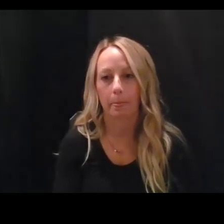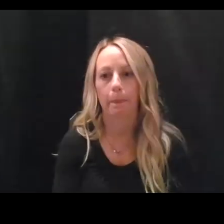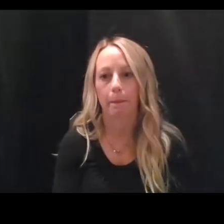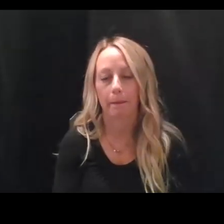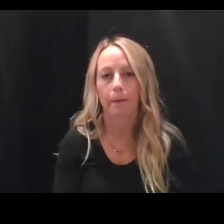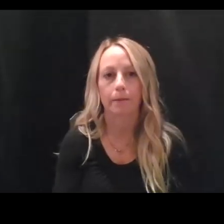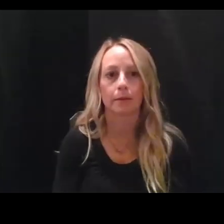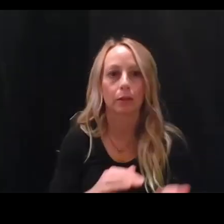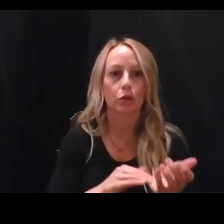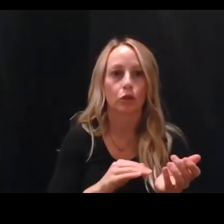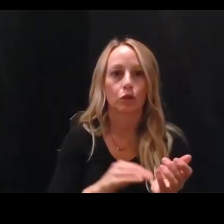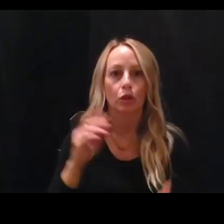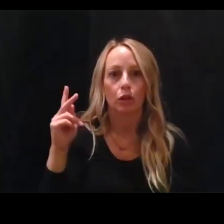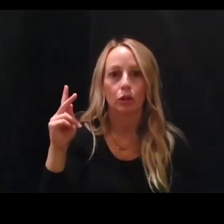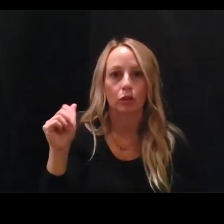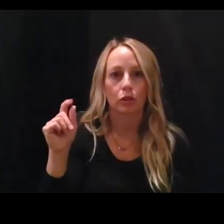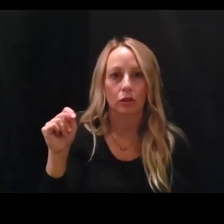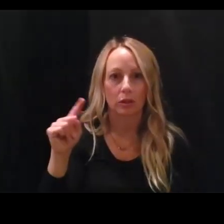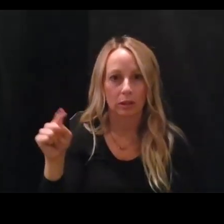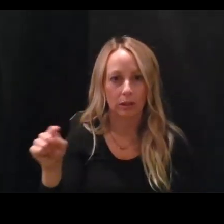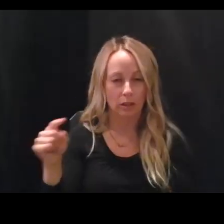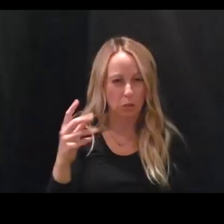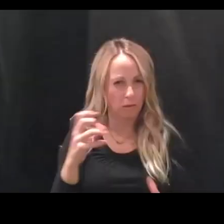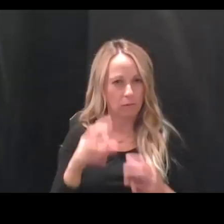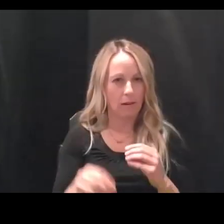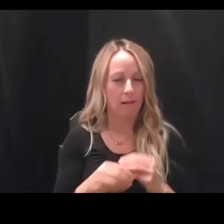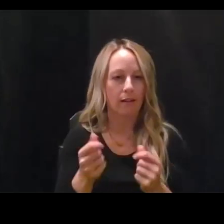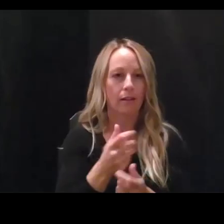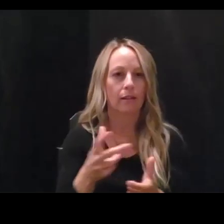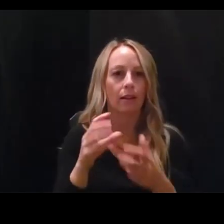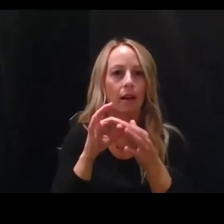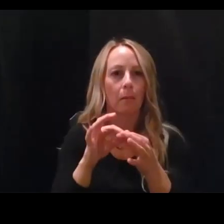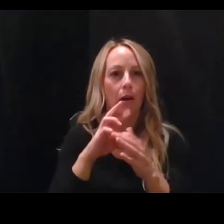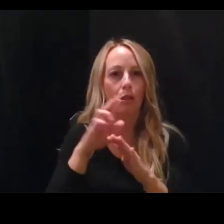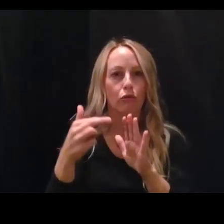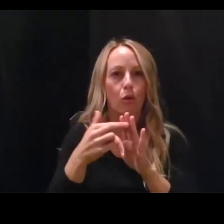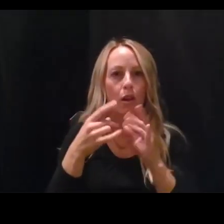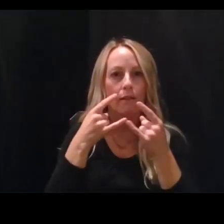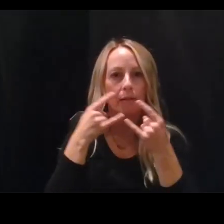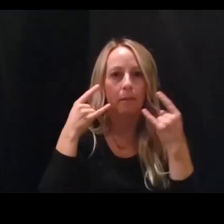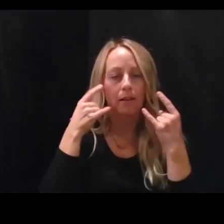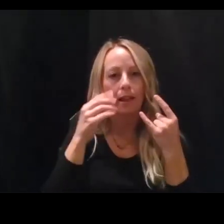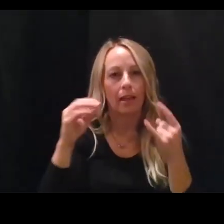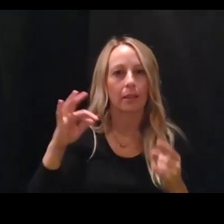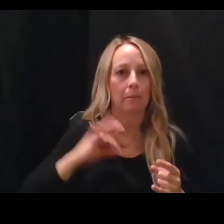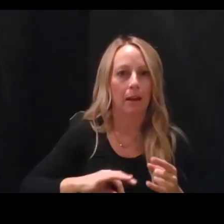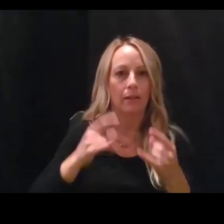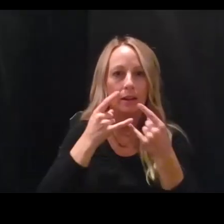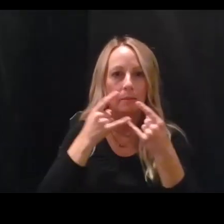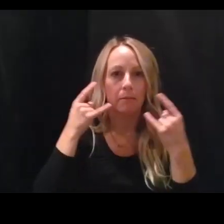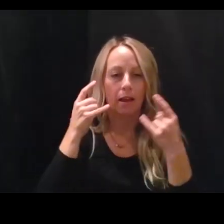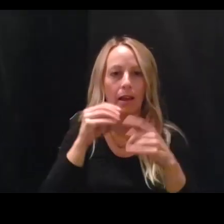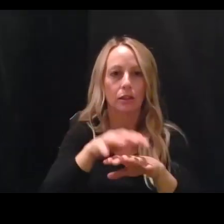Dr. Katz, would you like to take a minute and just talk a little bit more about, um, the role of masks and the benefit of masks in slowing